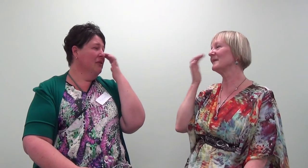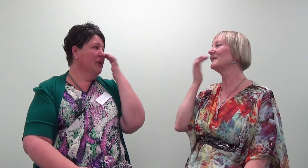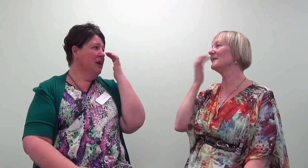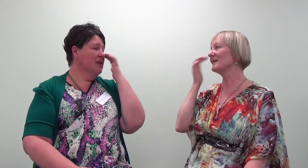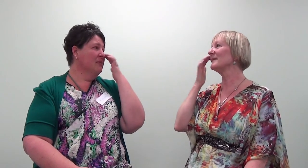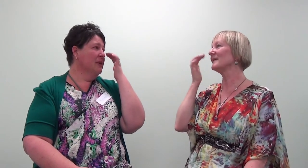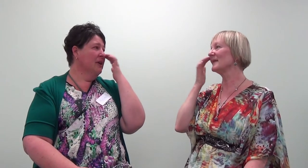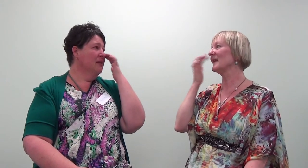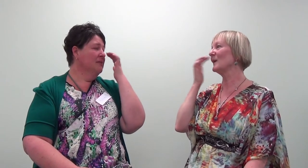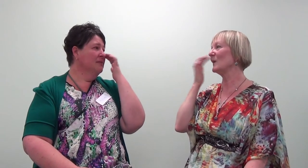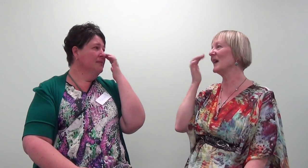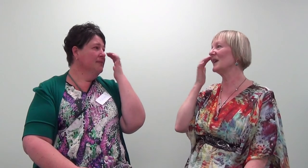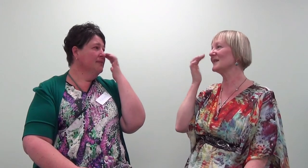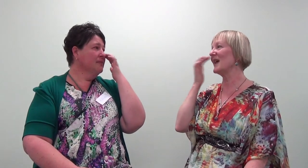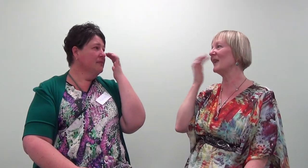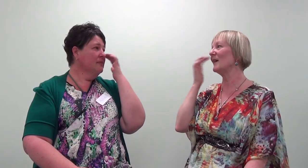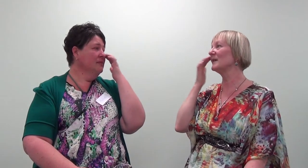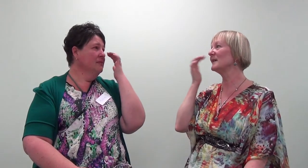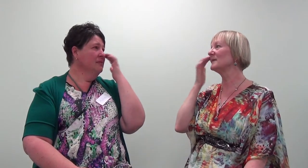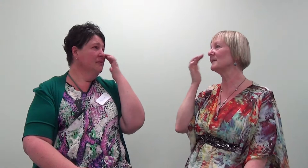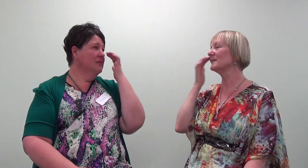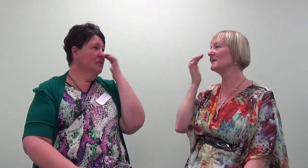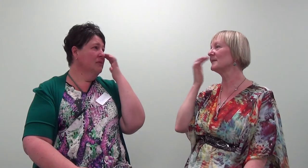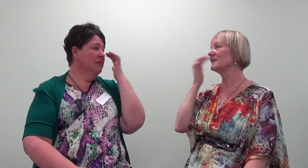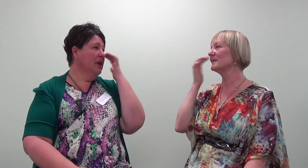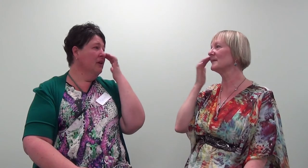from their heart to me. What colour's that love? Pink.